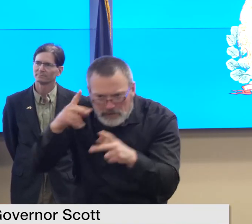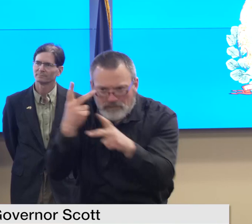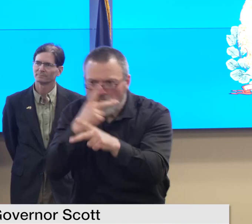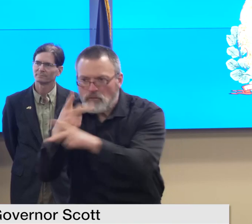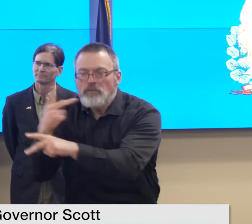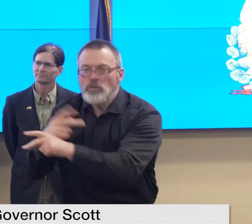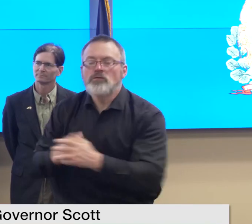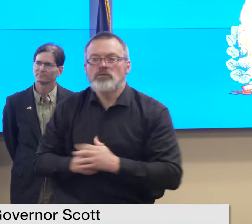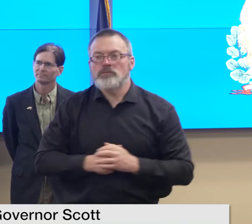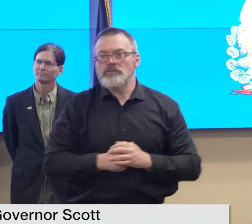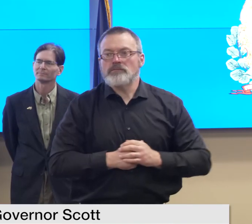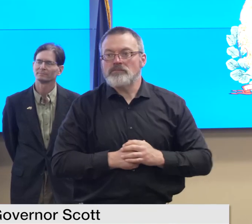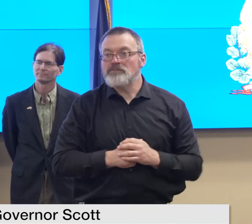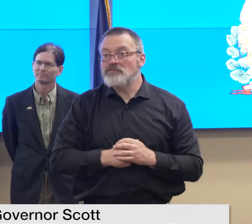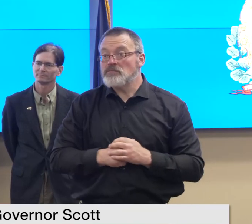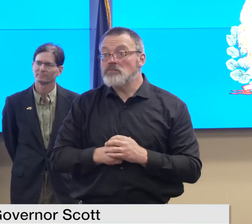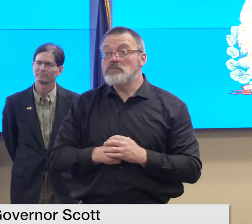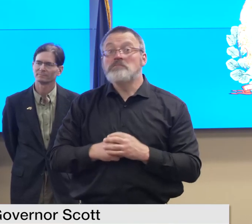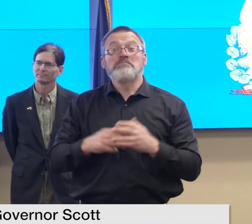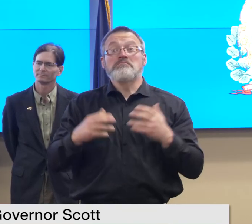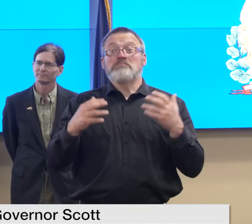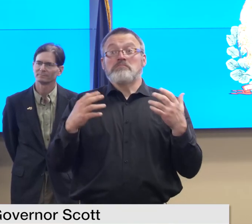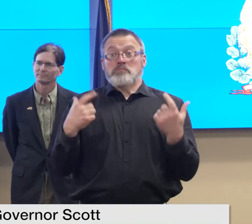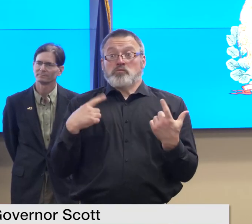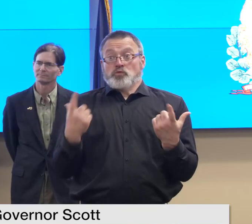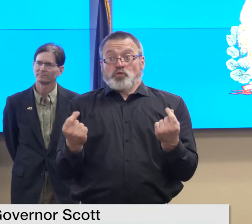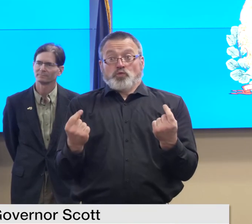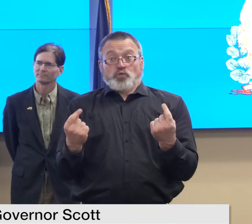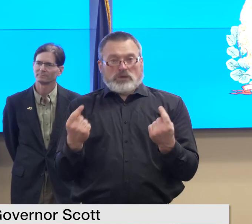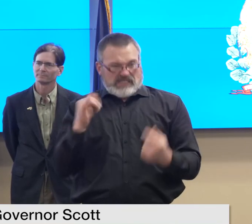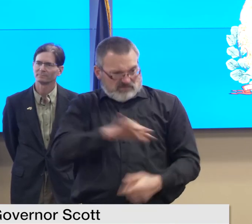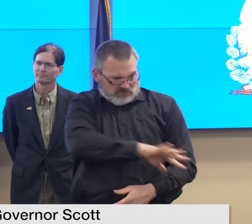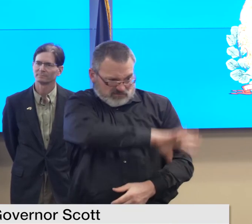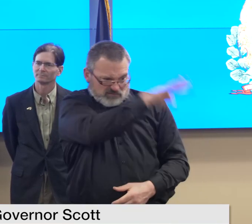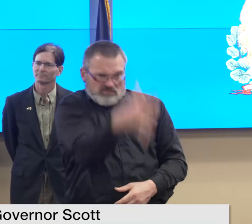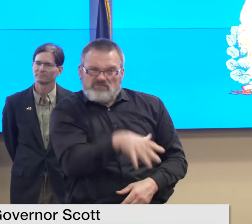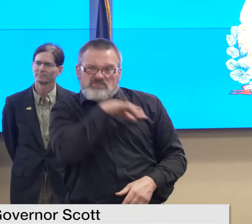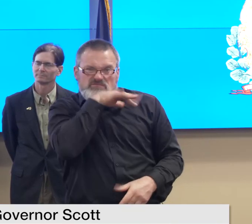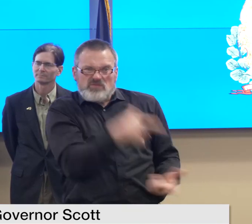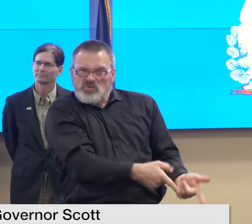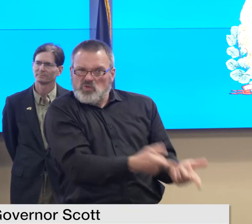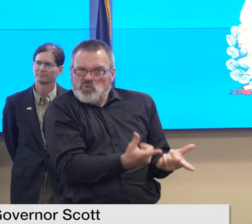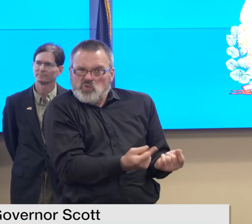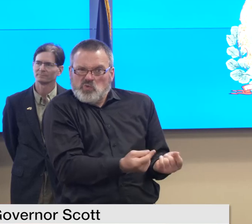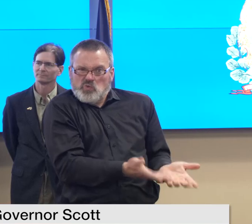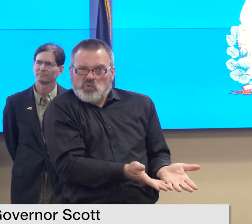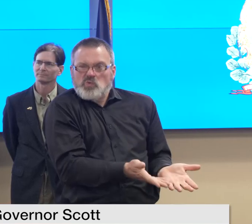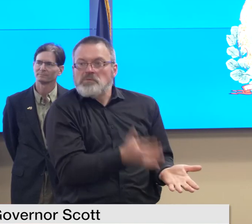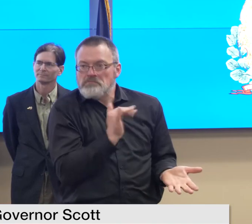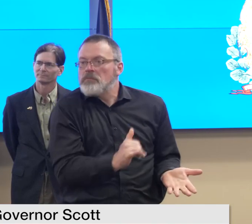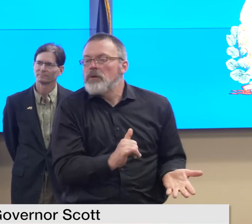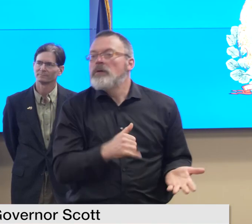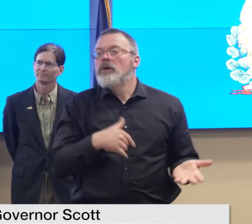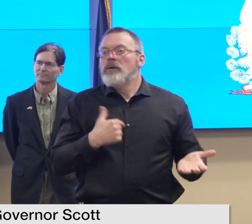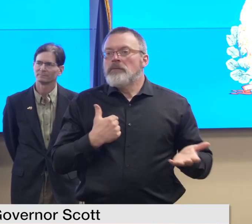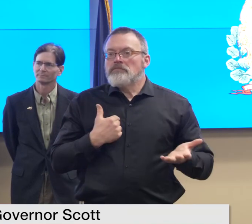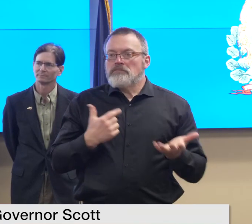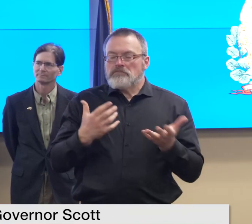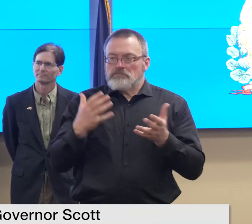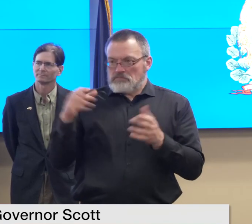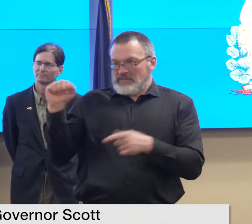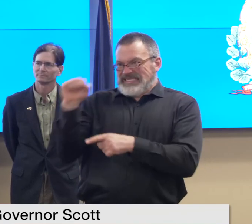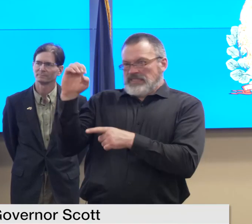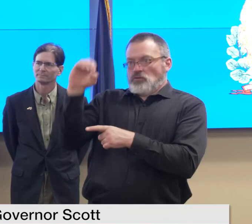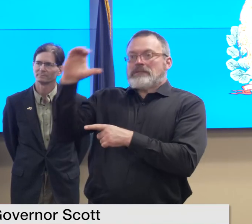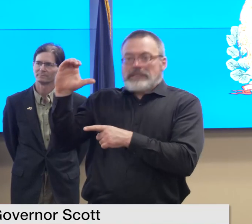let's talk a little bit about debris the state emergency operations center is working with towns on the logistics